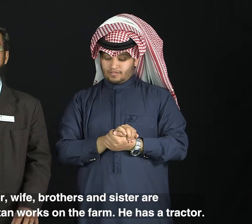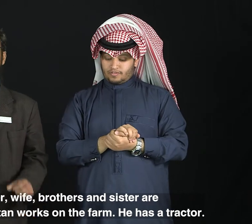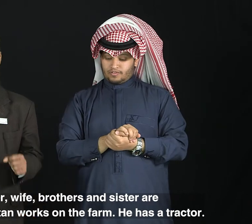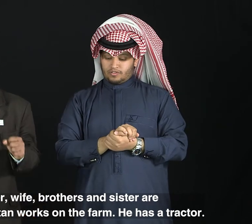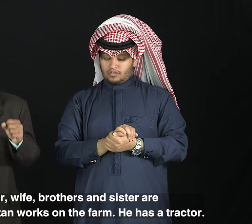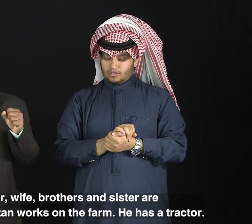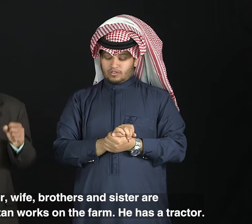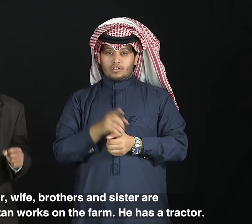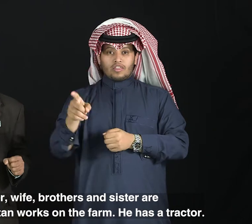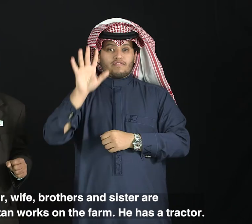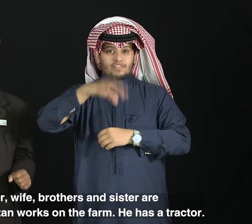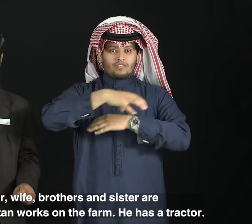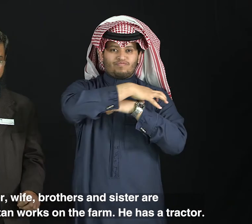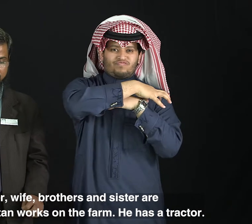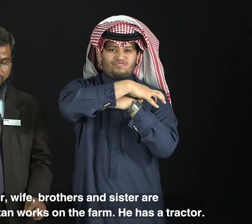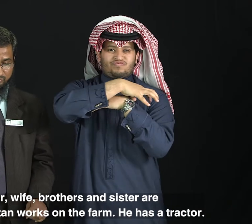He has a tractor.